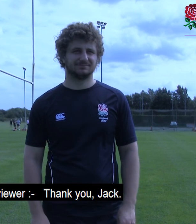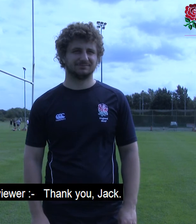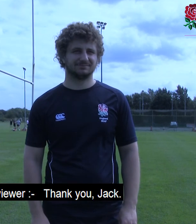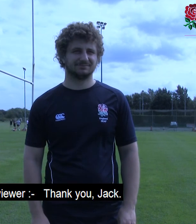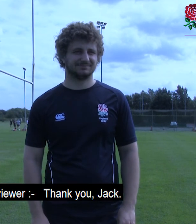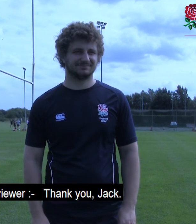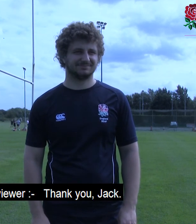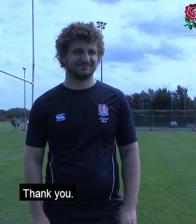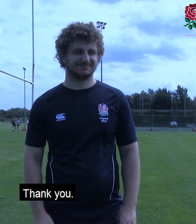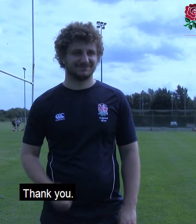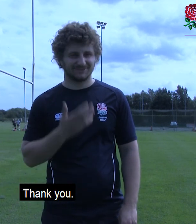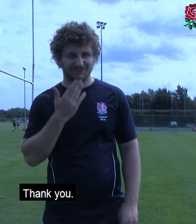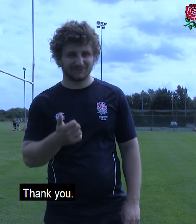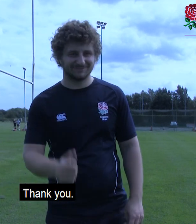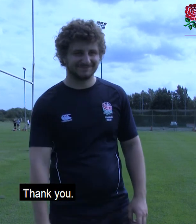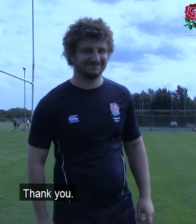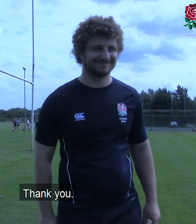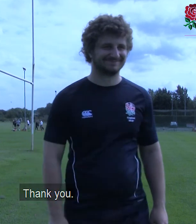Thank you Jack. Thank you.